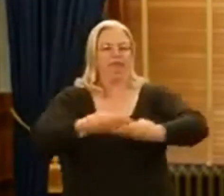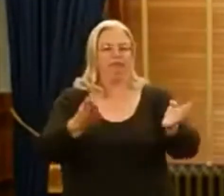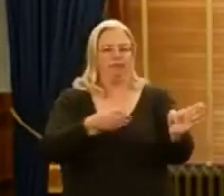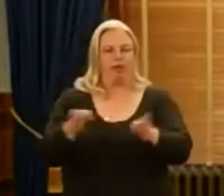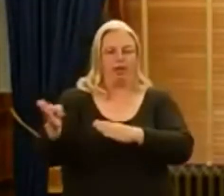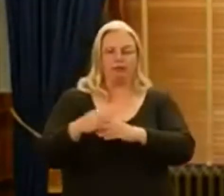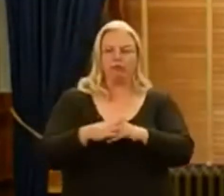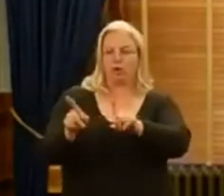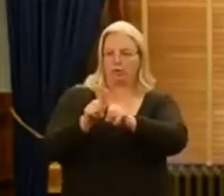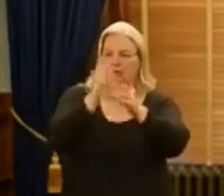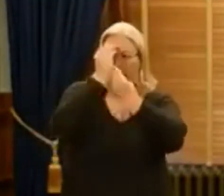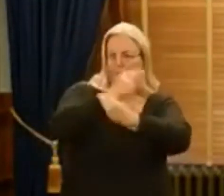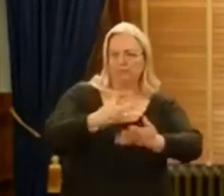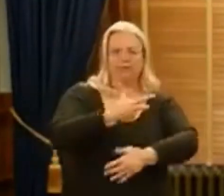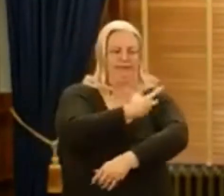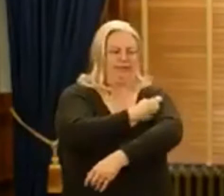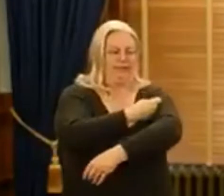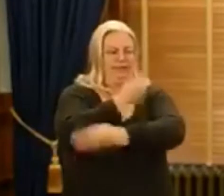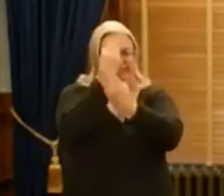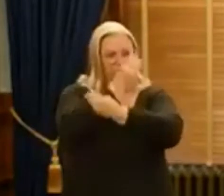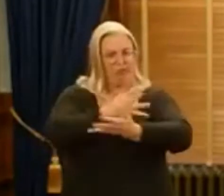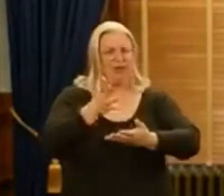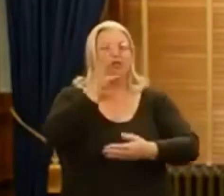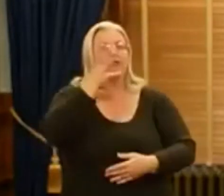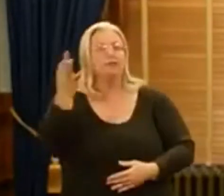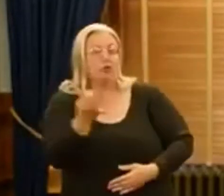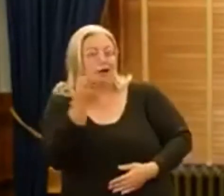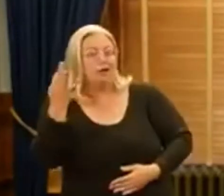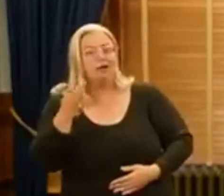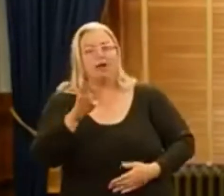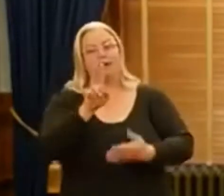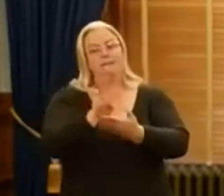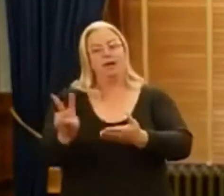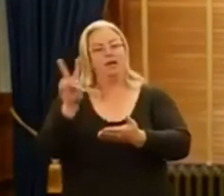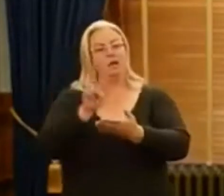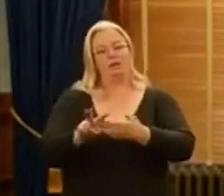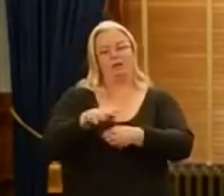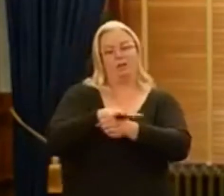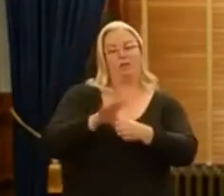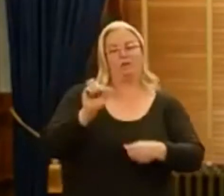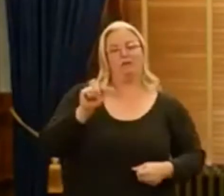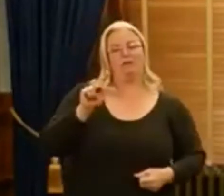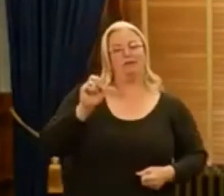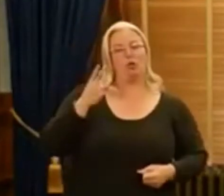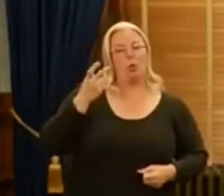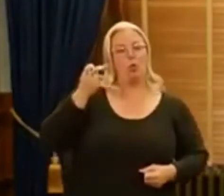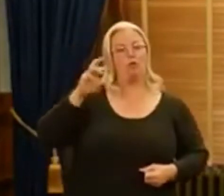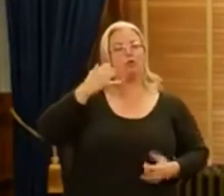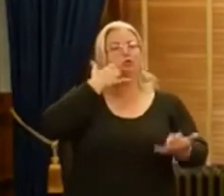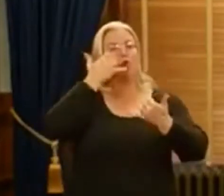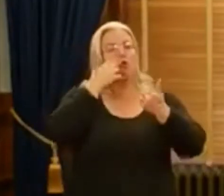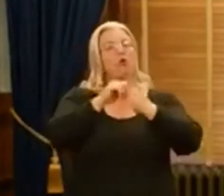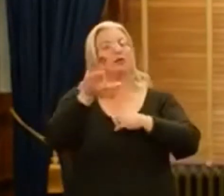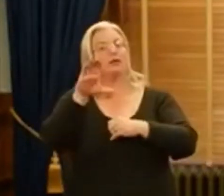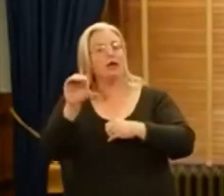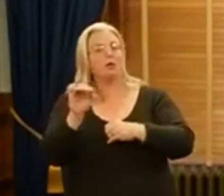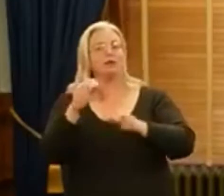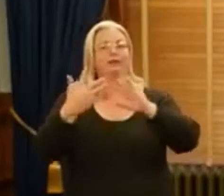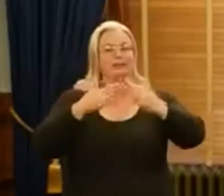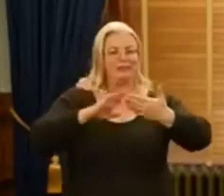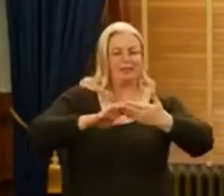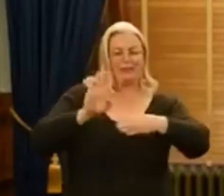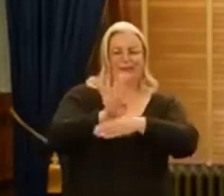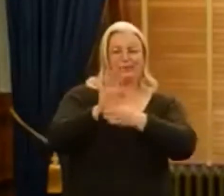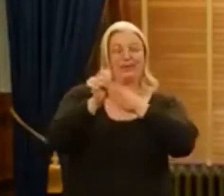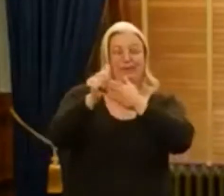We will also be sharing vaccine information this Friday on our bi-weekly local stakeholder call with county, city, and business